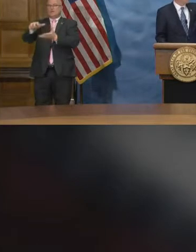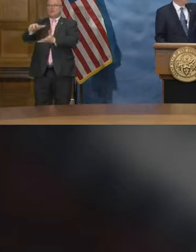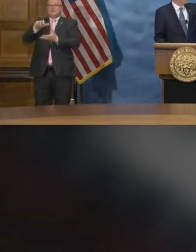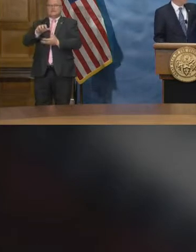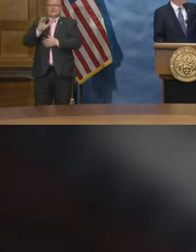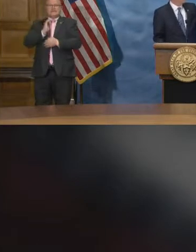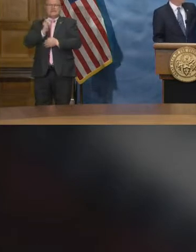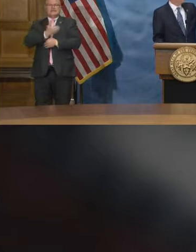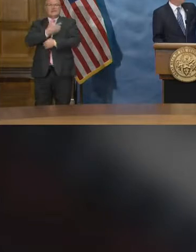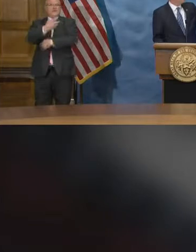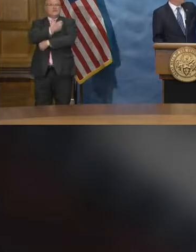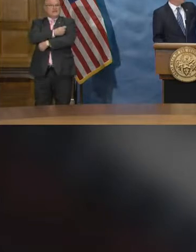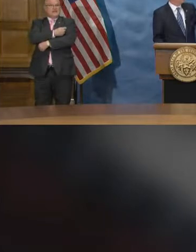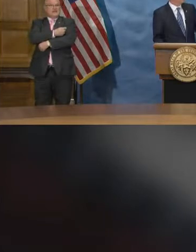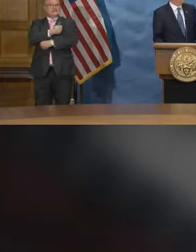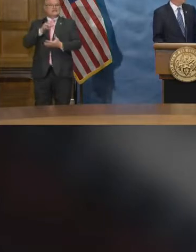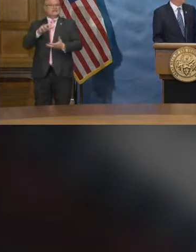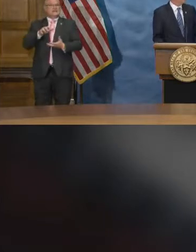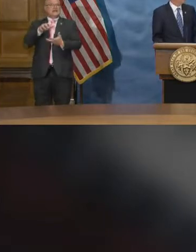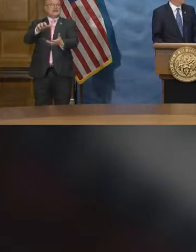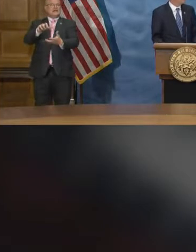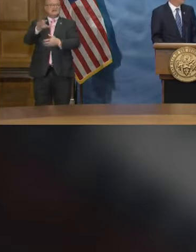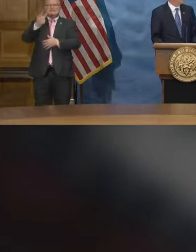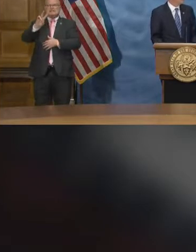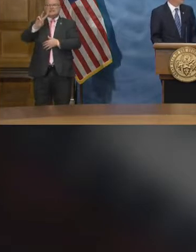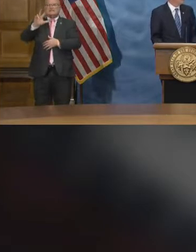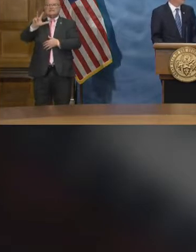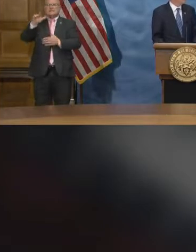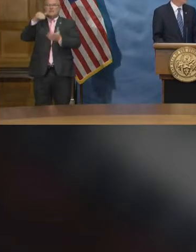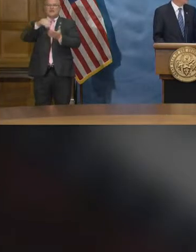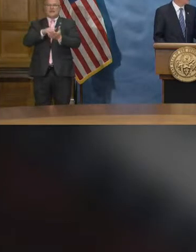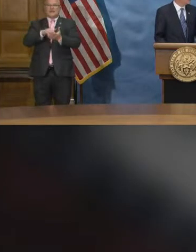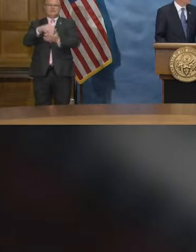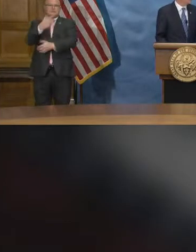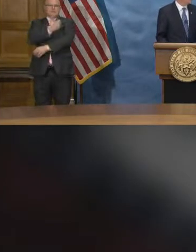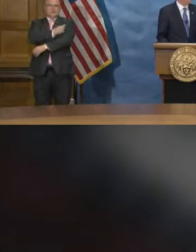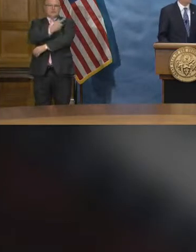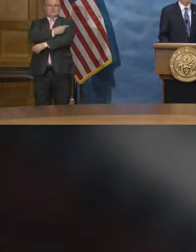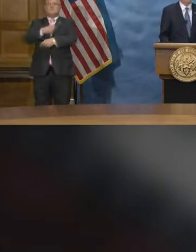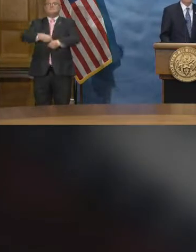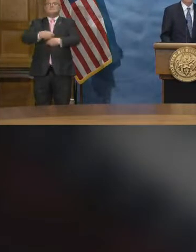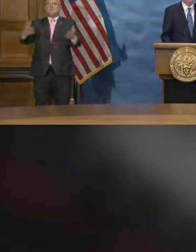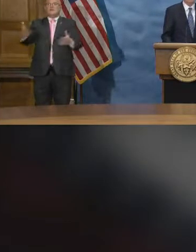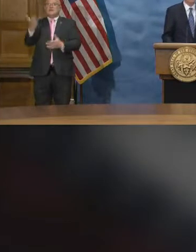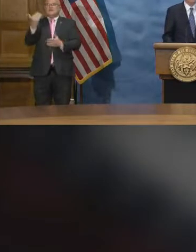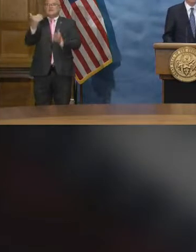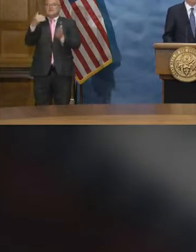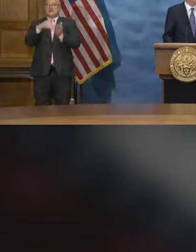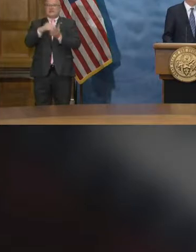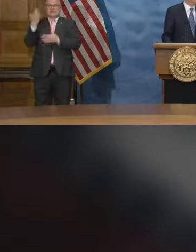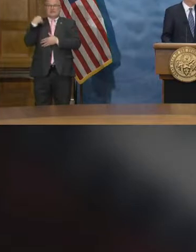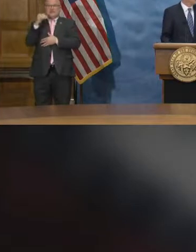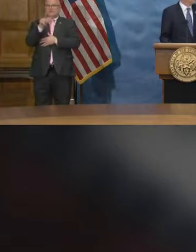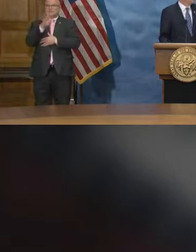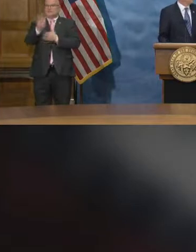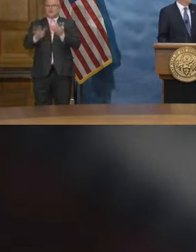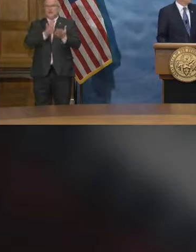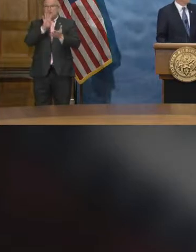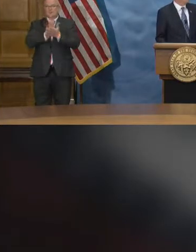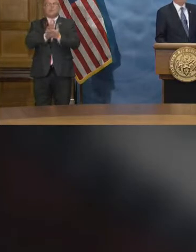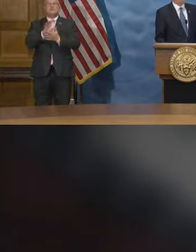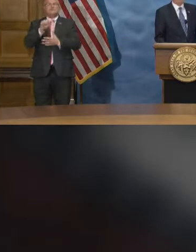our vaccine allocation we've received 73,000 doses. We've given out 15,000 last 24 hours